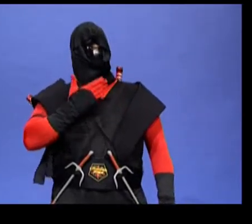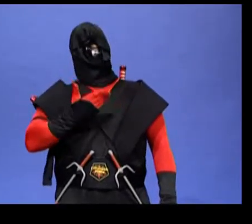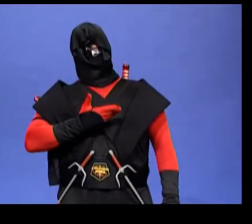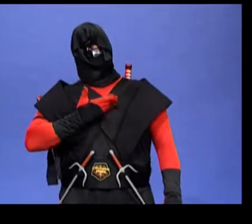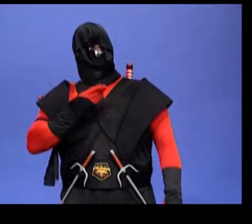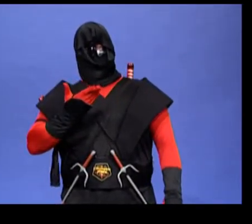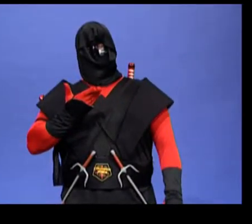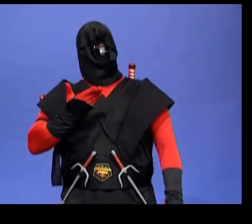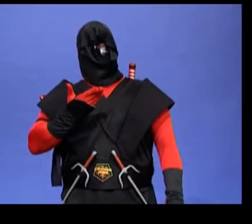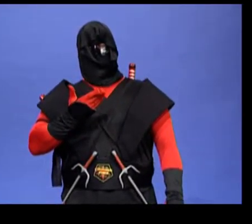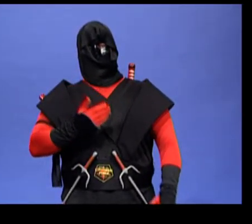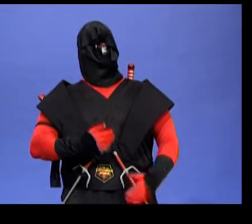was happy.